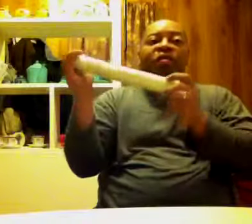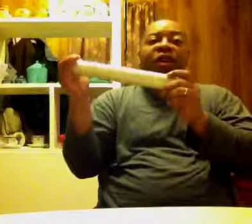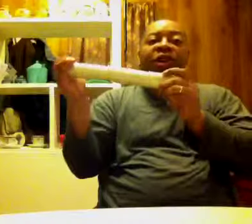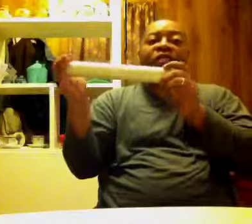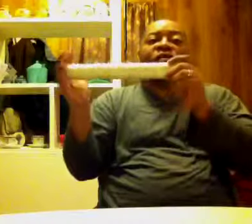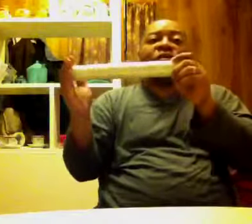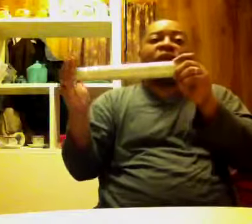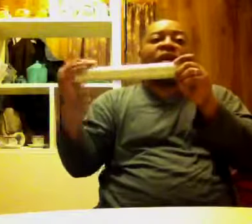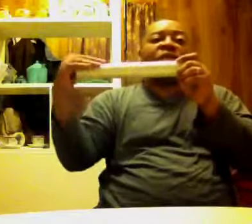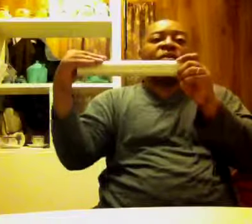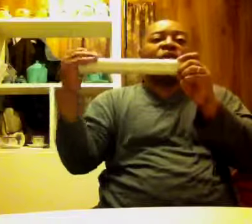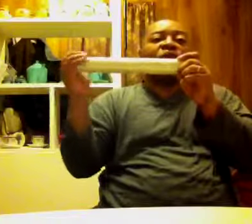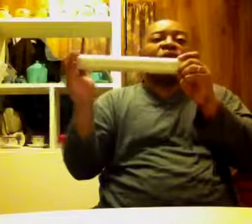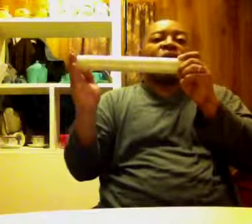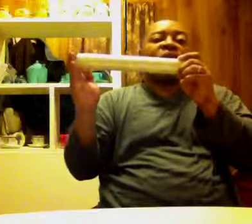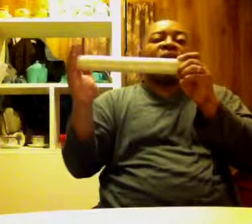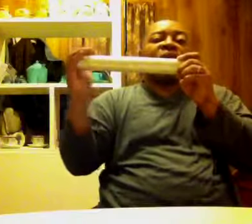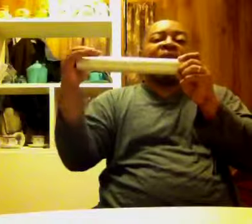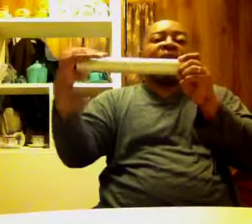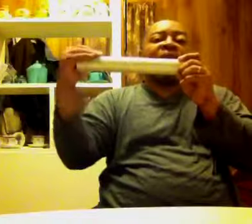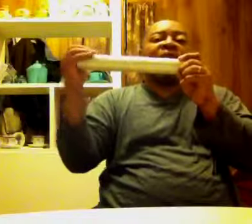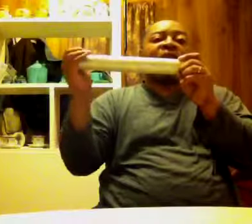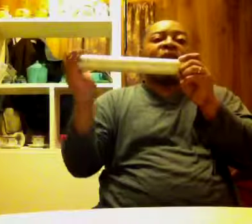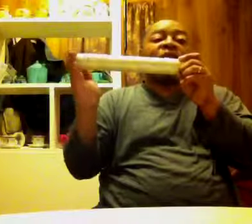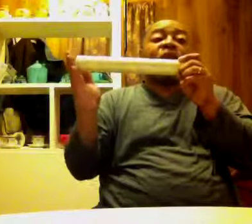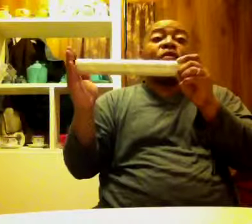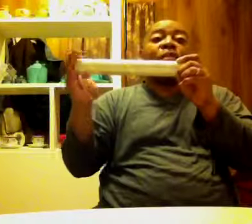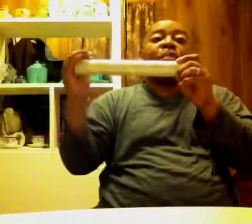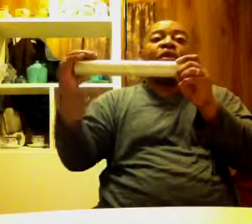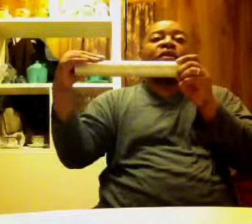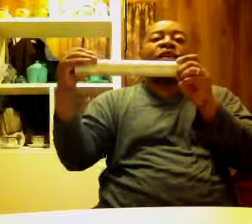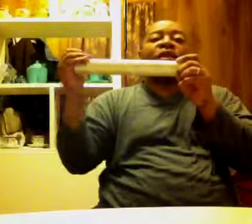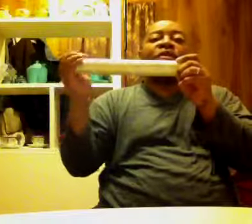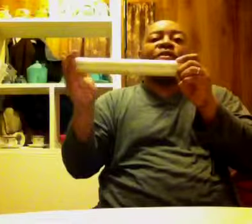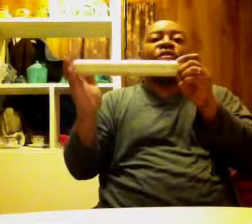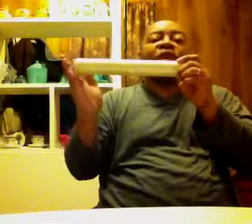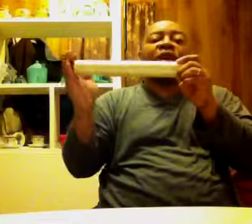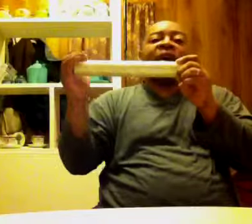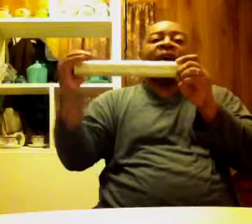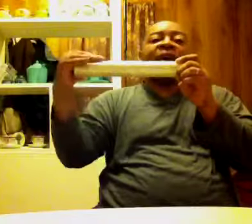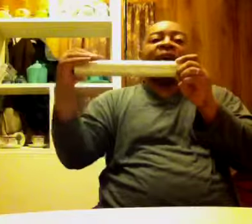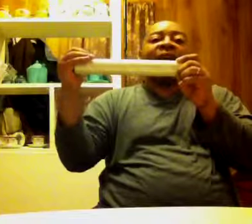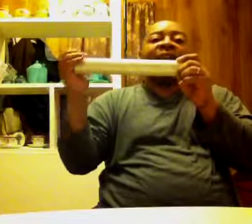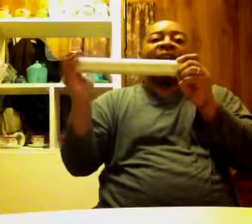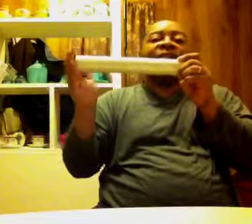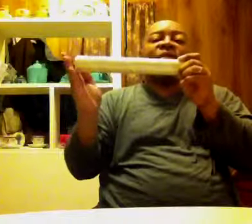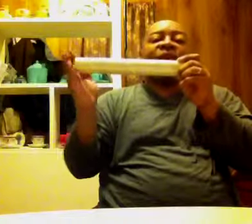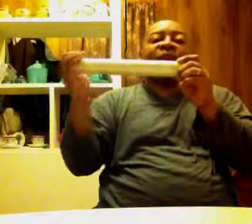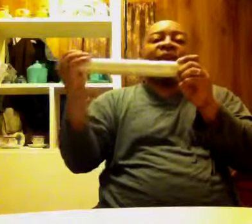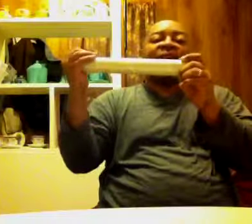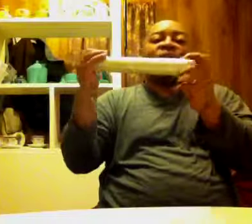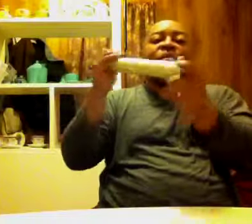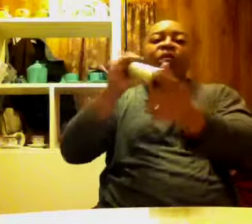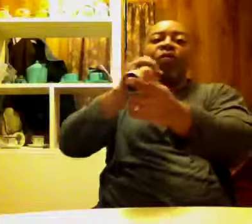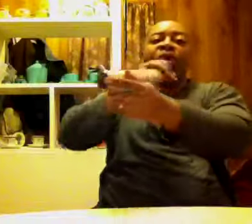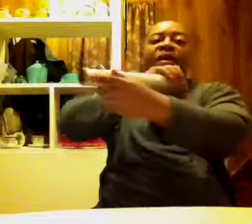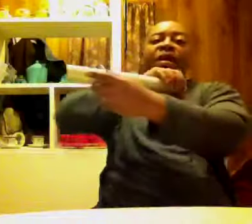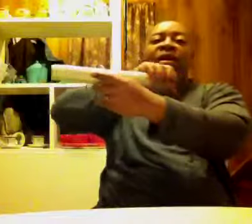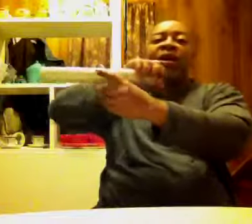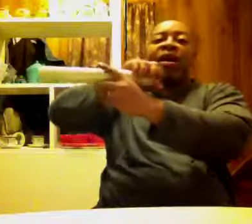to get used to it, you know, also, you know, this, I mean, you can use a book, you can use anything to really get this movement. Uh,